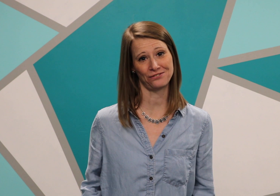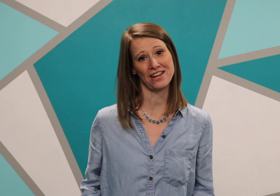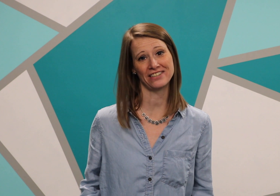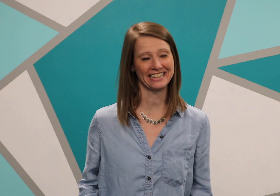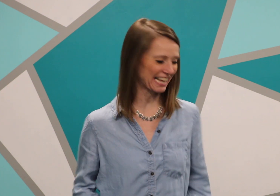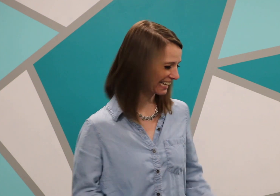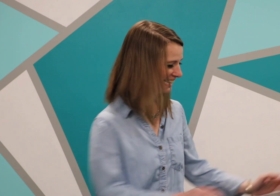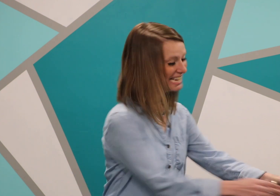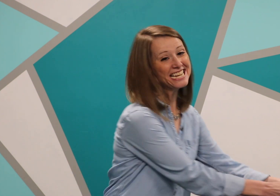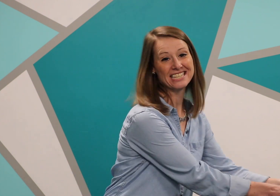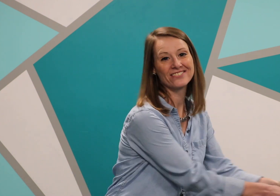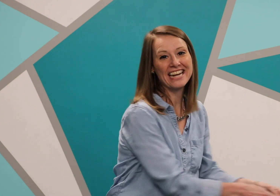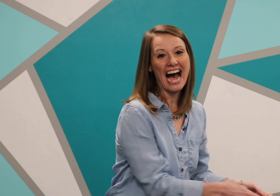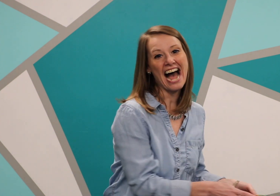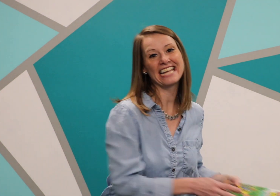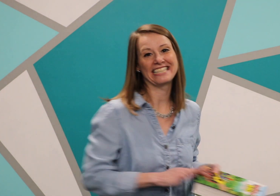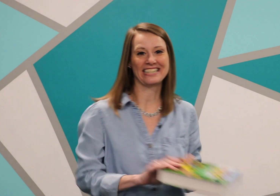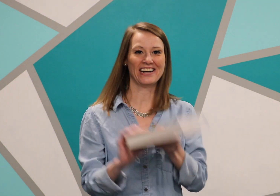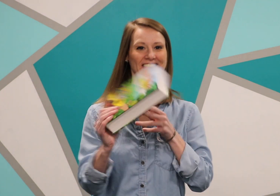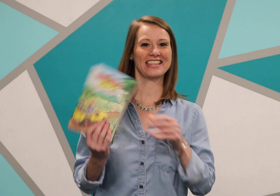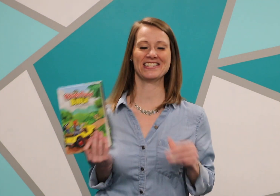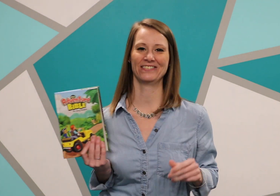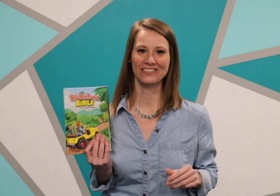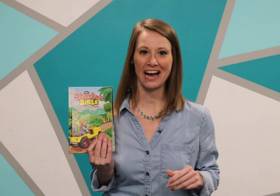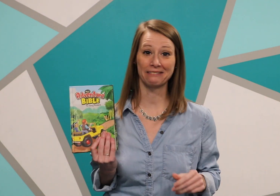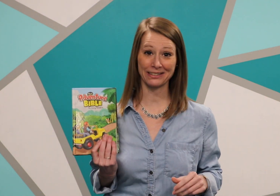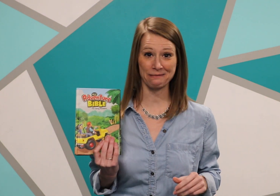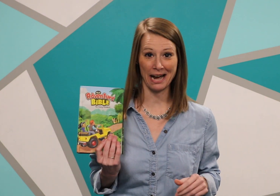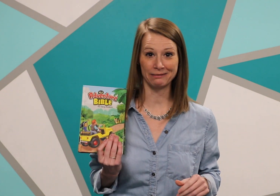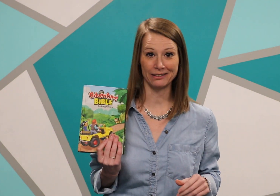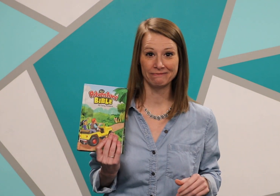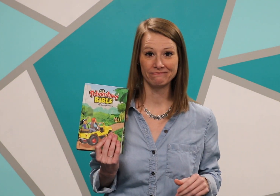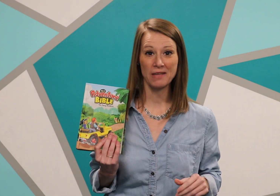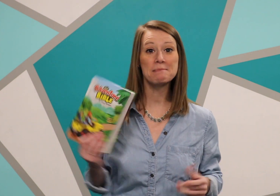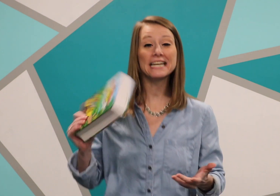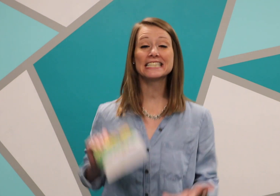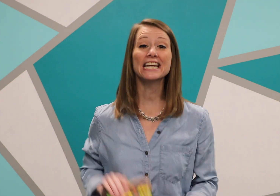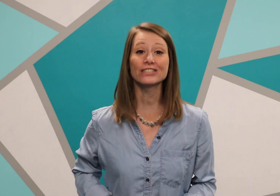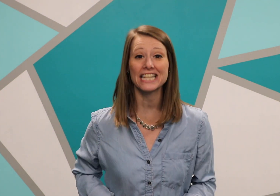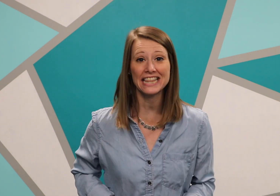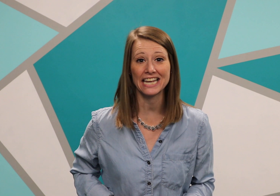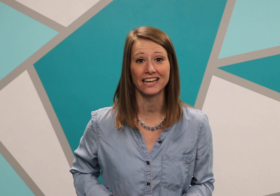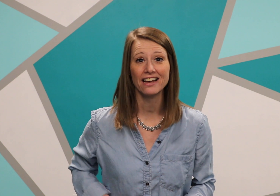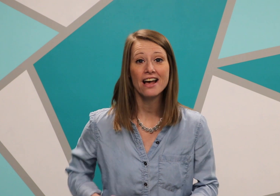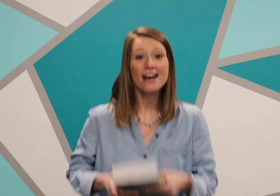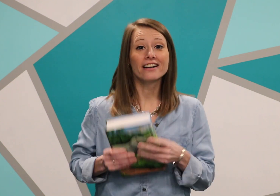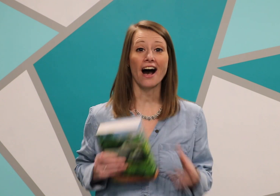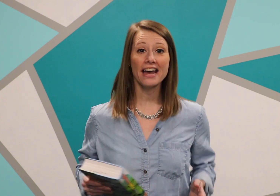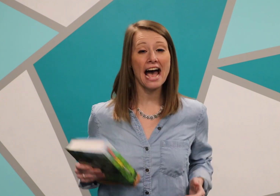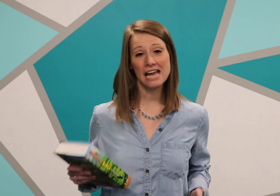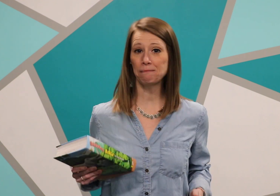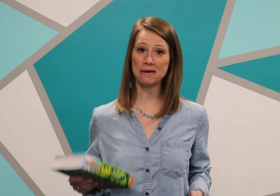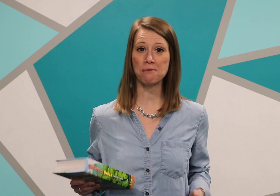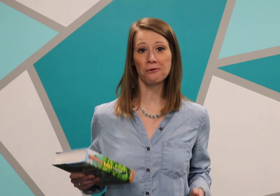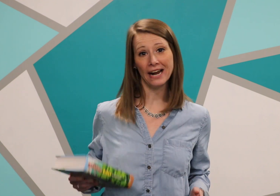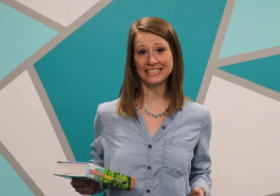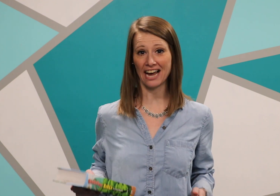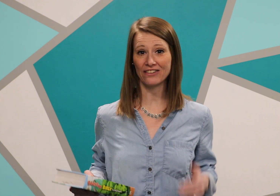favorite thing is when I get to talk with you about the Bible, because here's the thing. God had people write down